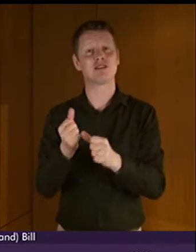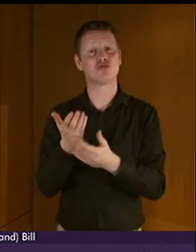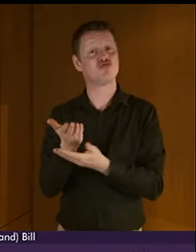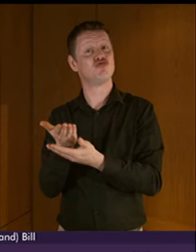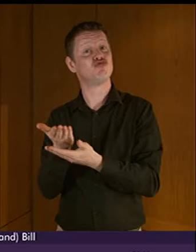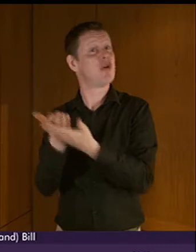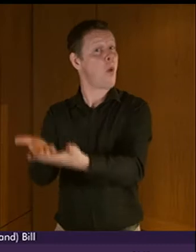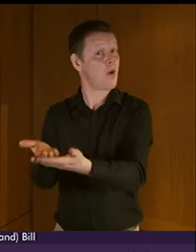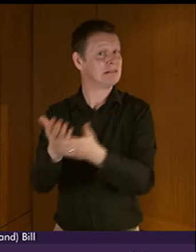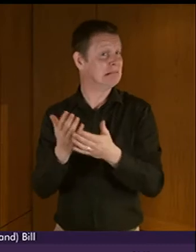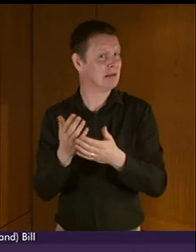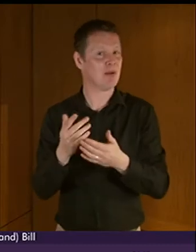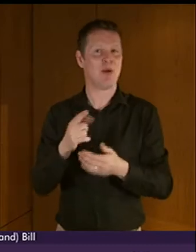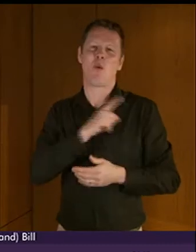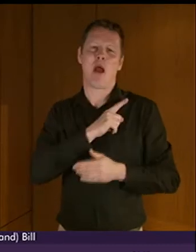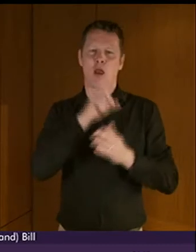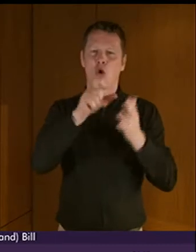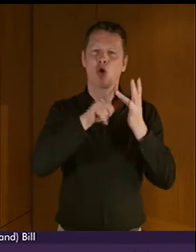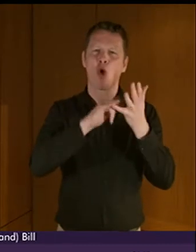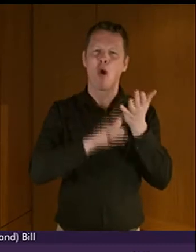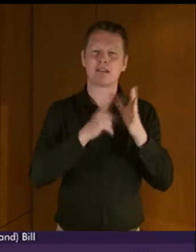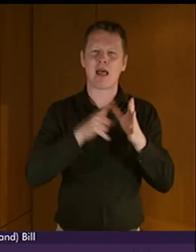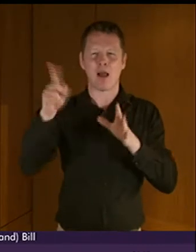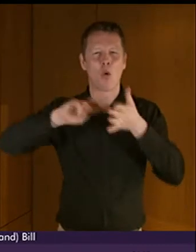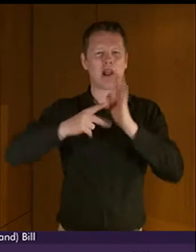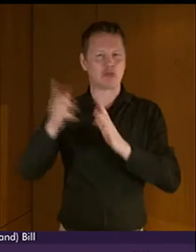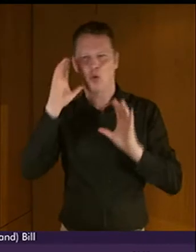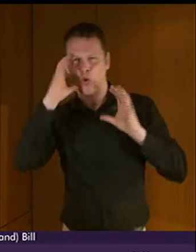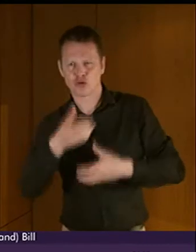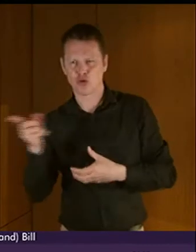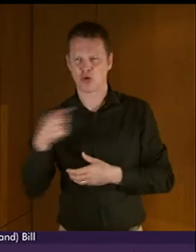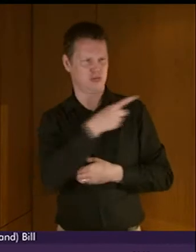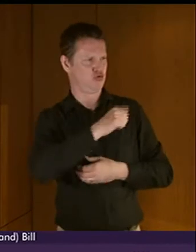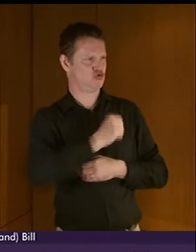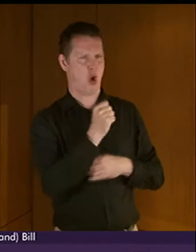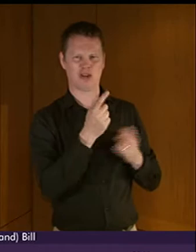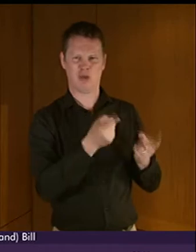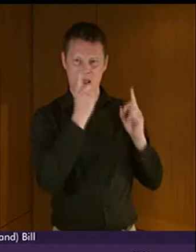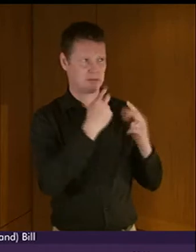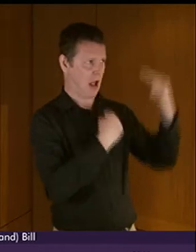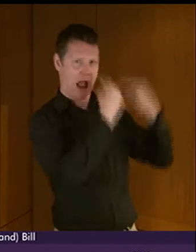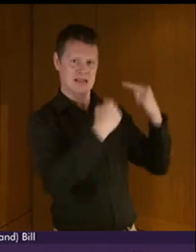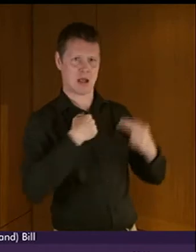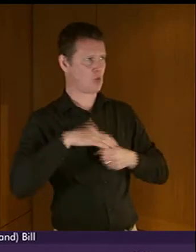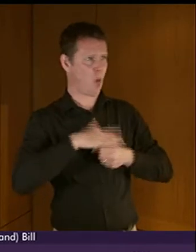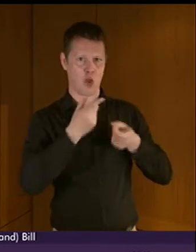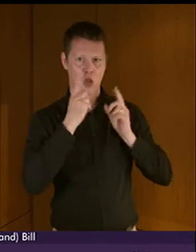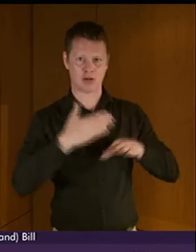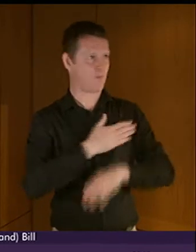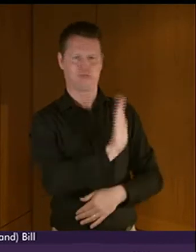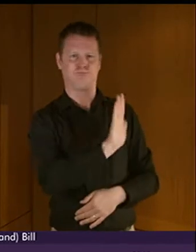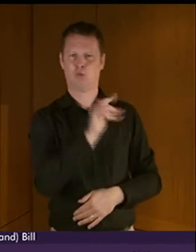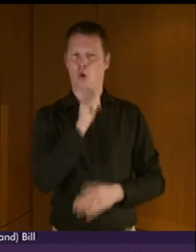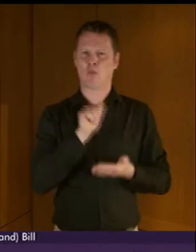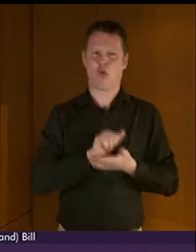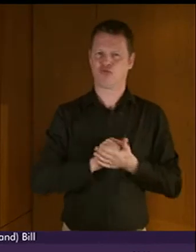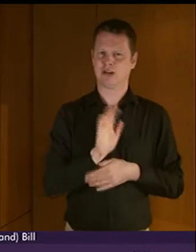reason behind this is the concern raised by COSLA that it would be inappropriate for the Scottish Ministers to assess local authorities' performance as it, and I